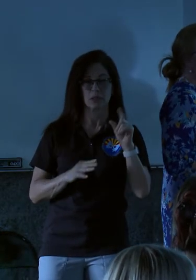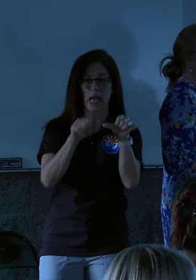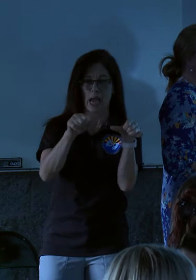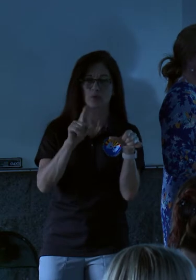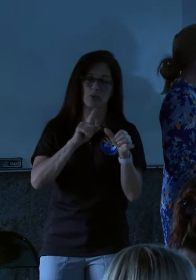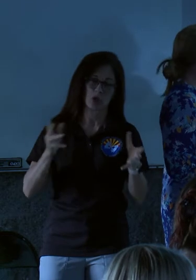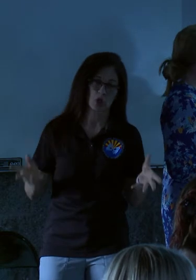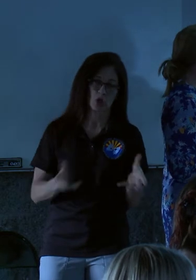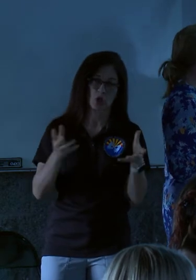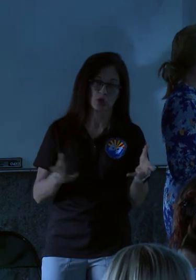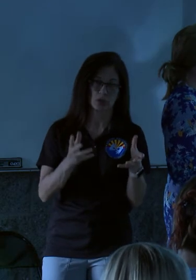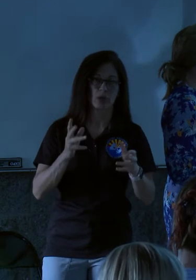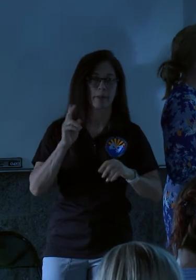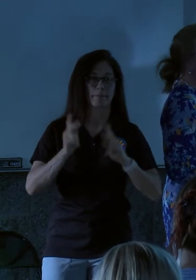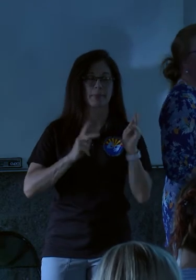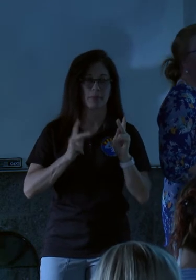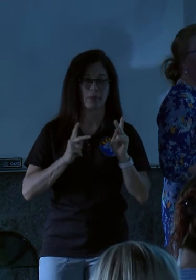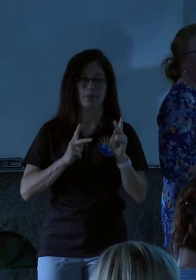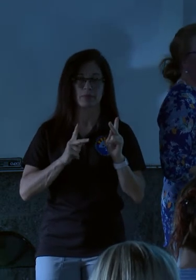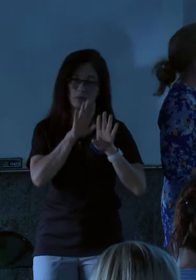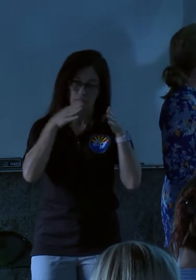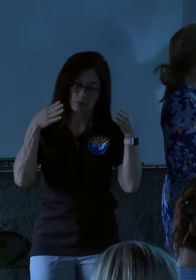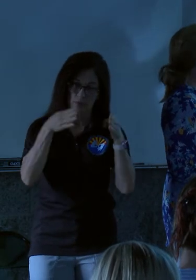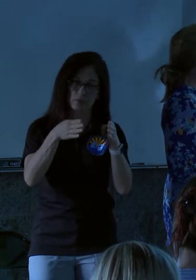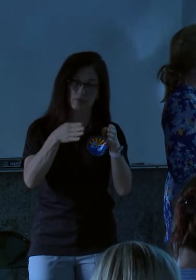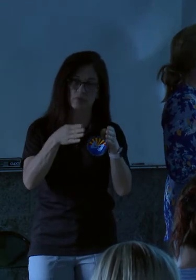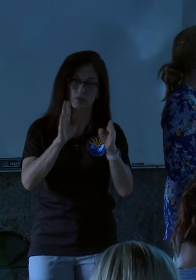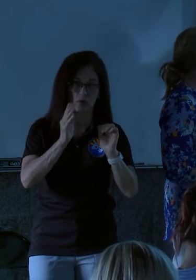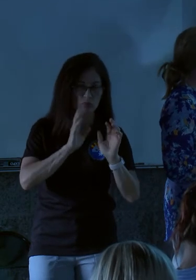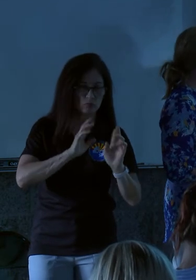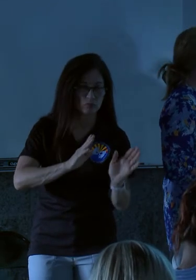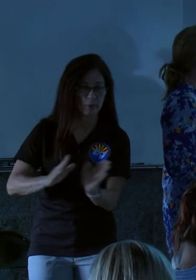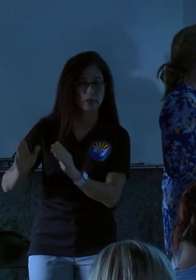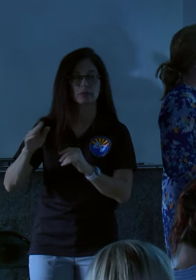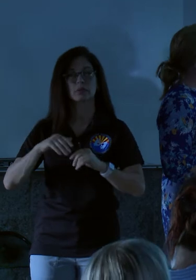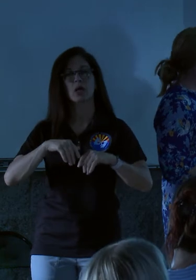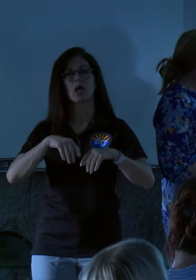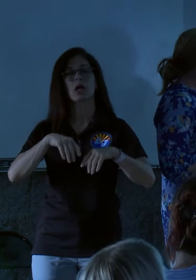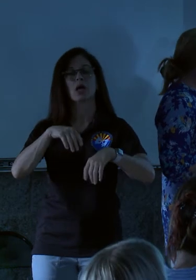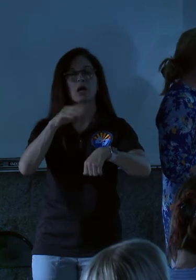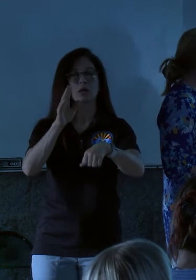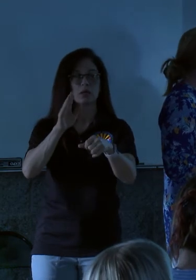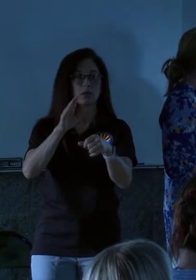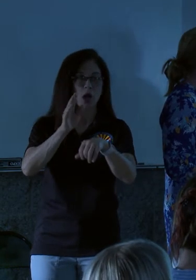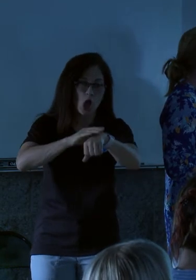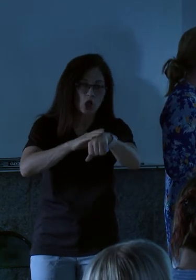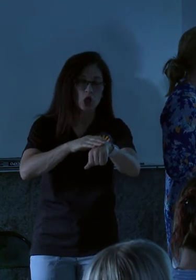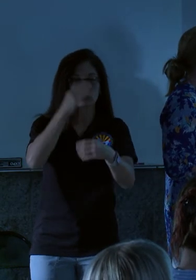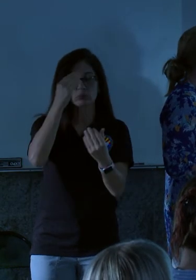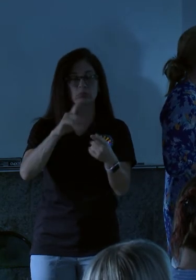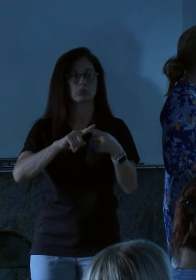which we really encourage folks to focus kind of their preparedness. The alert notifications, establishing flood